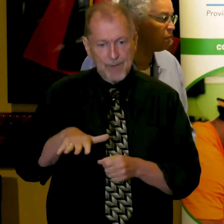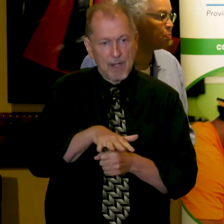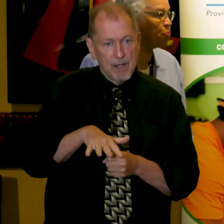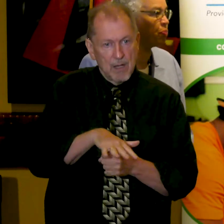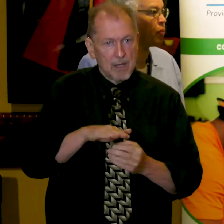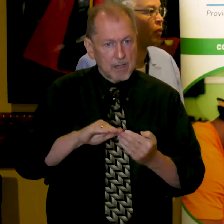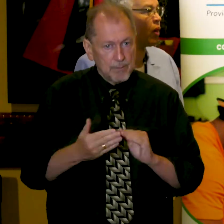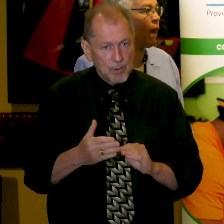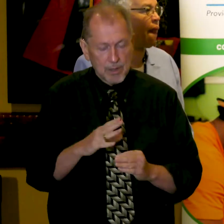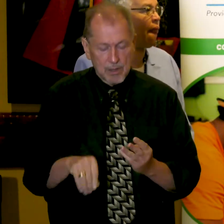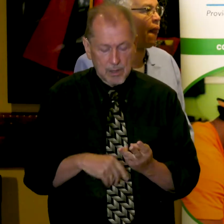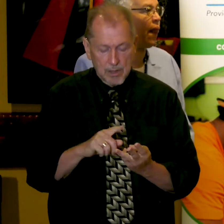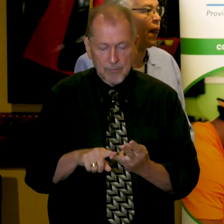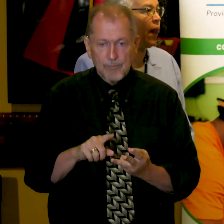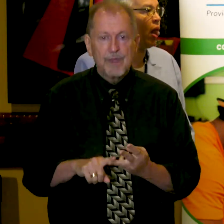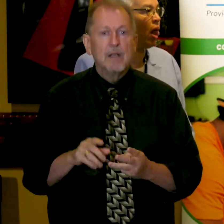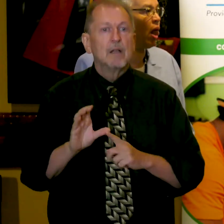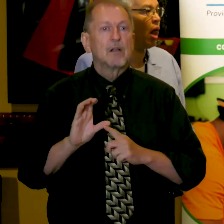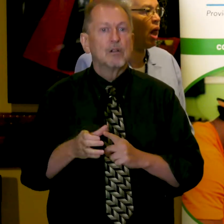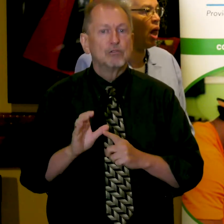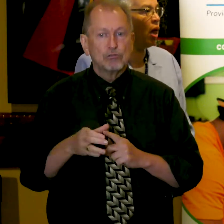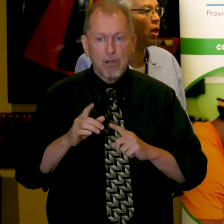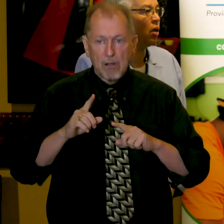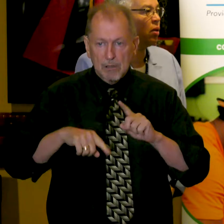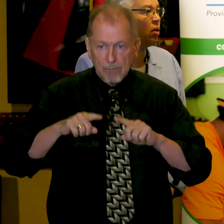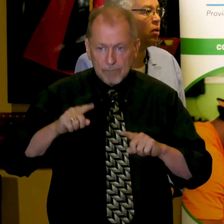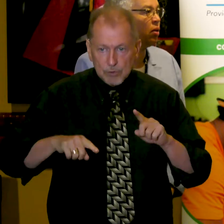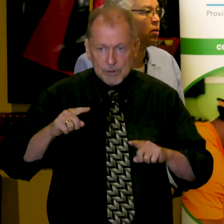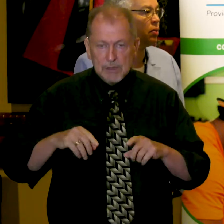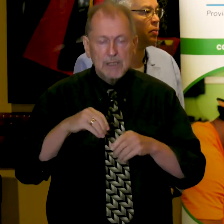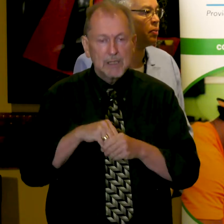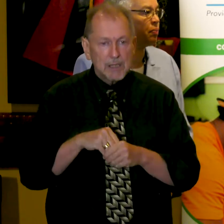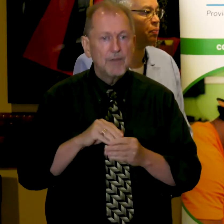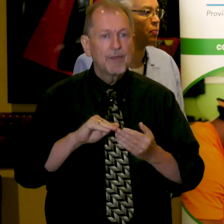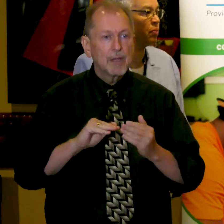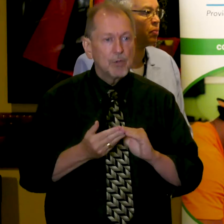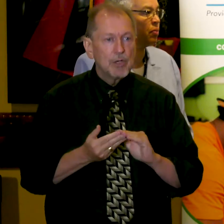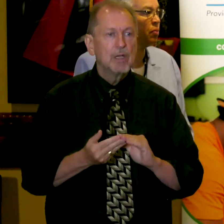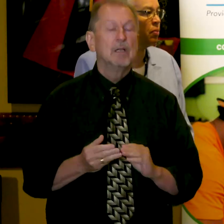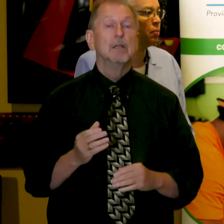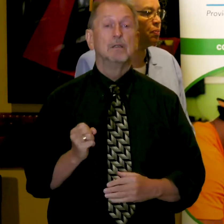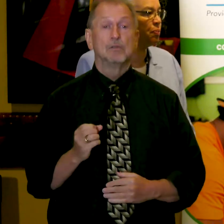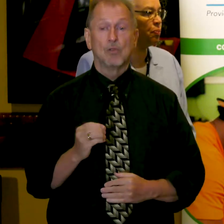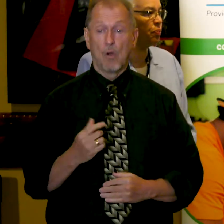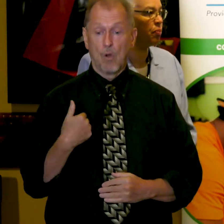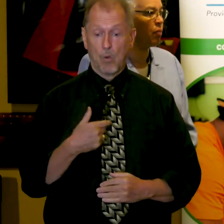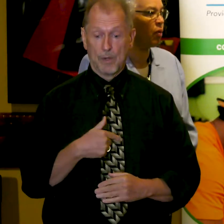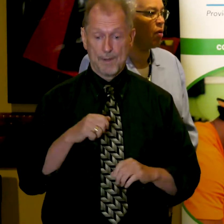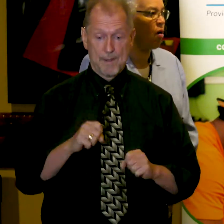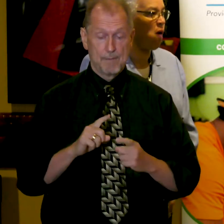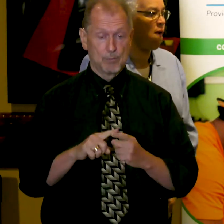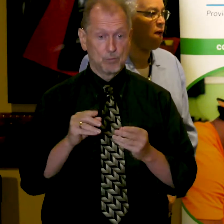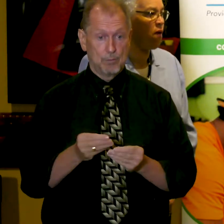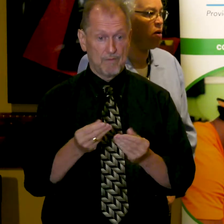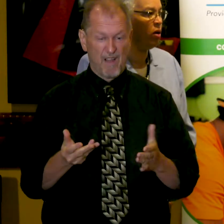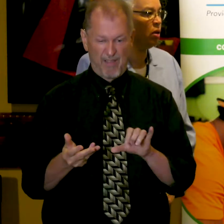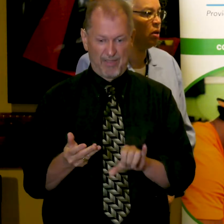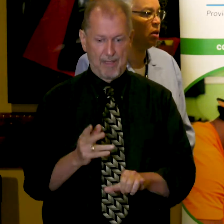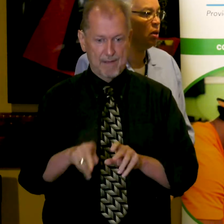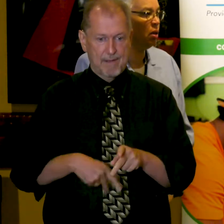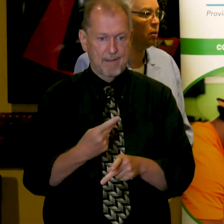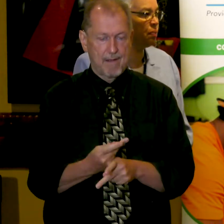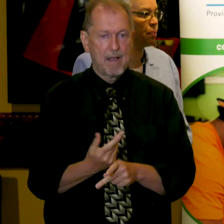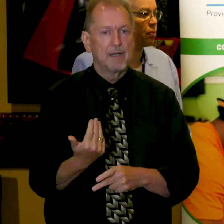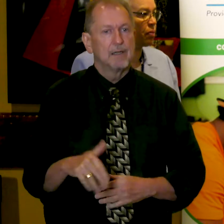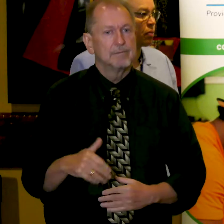They create cultural diversity in our communities. So to be able to provide this type of